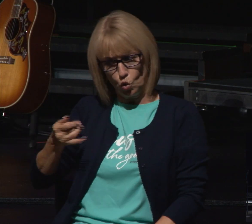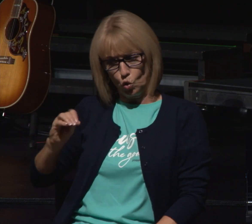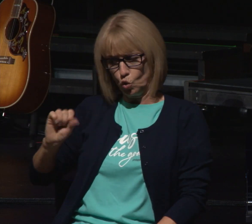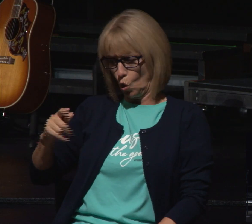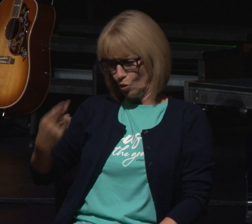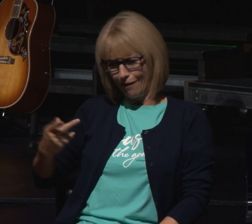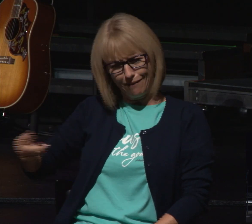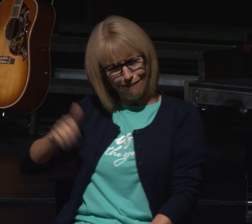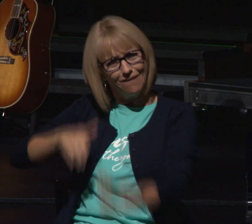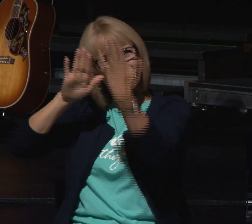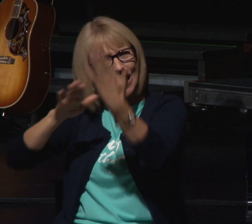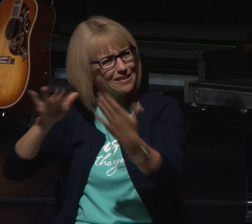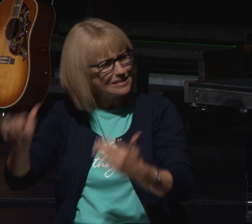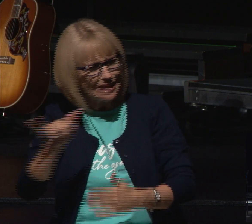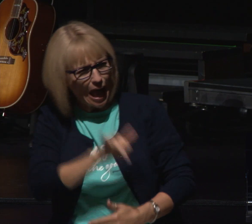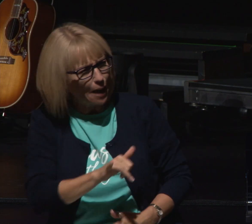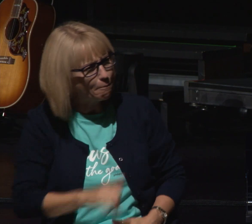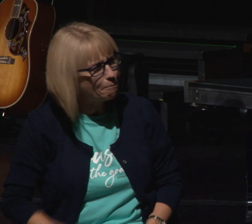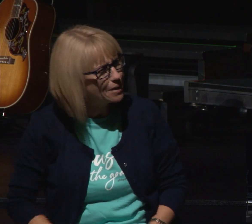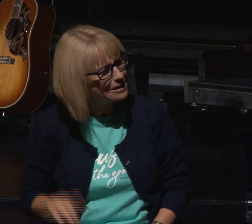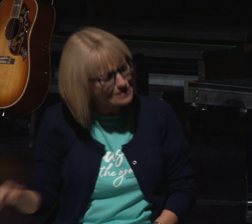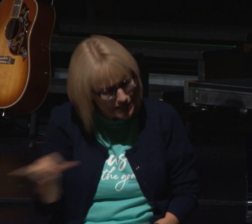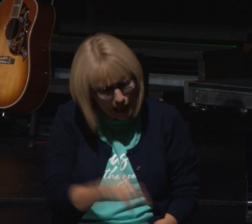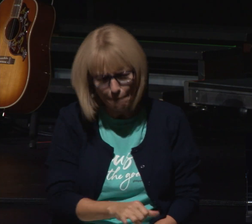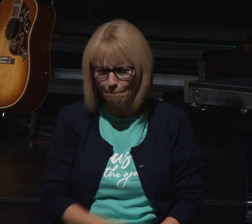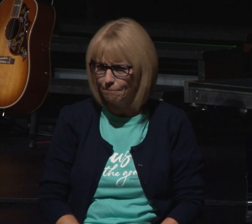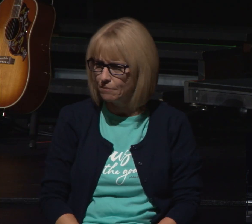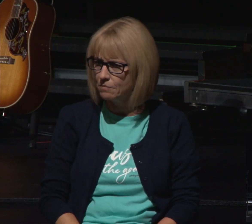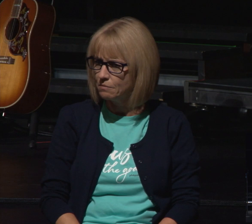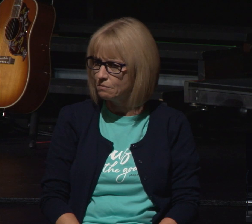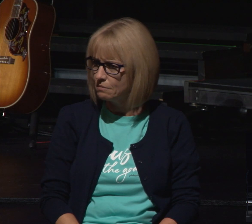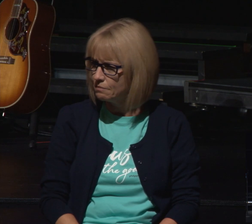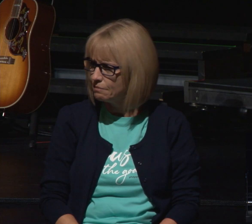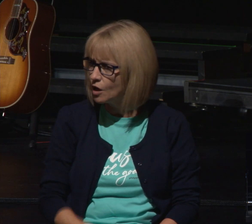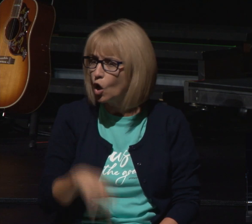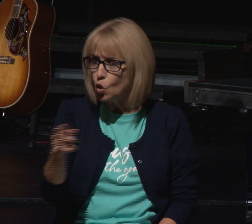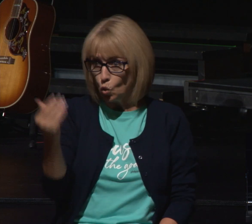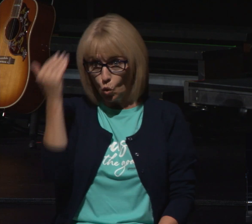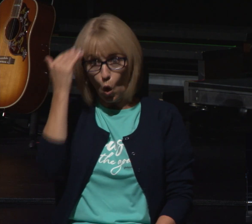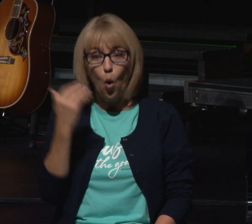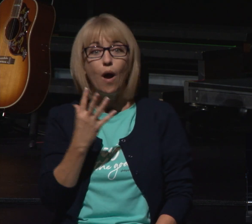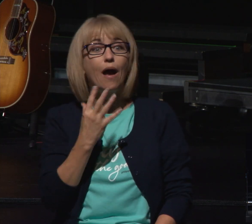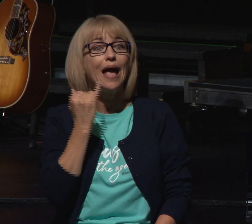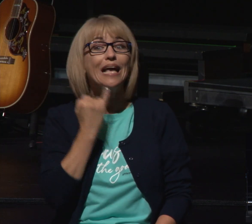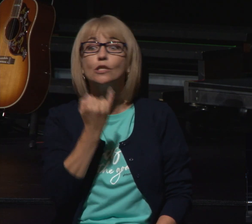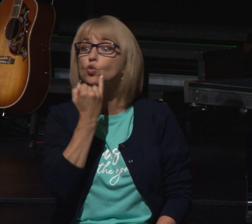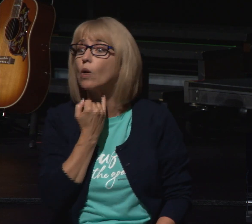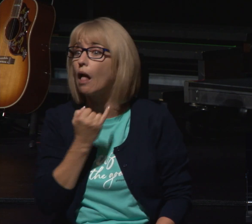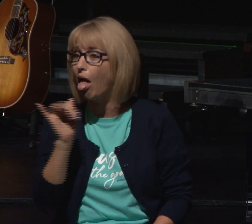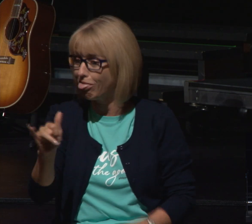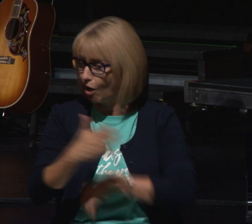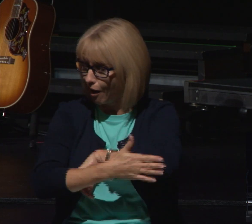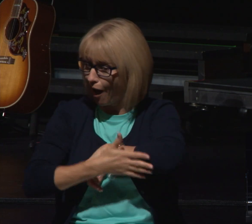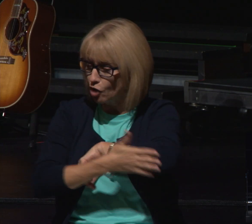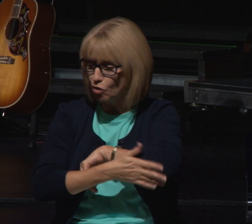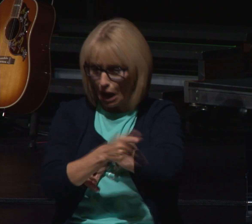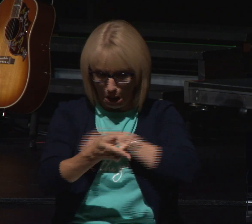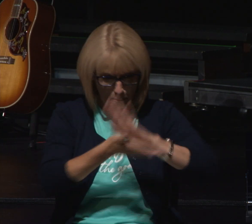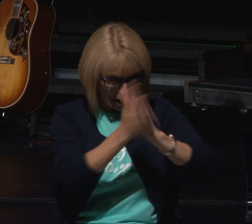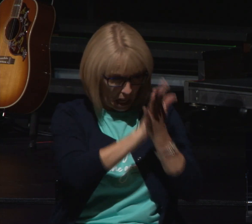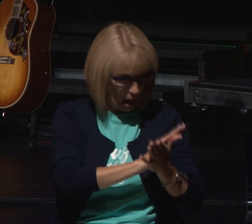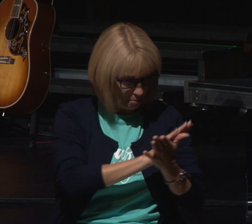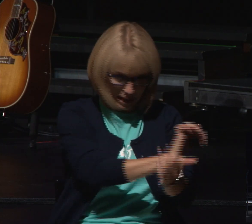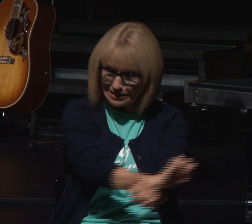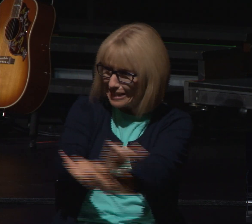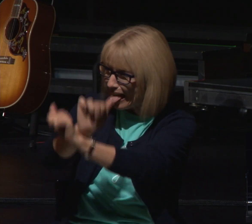there was a time when the country of israel the whole nation because of the disobedience were carried off as captives and they